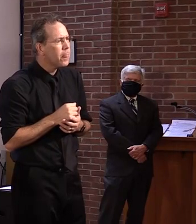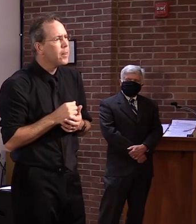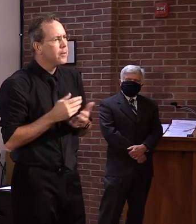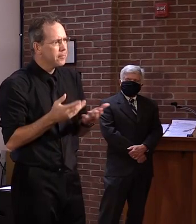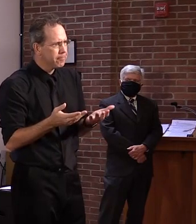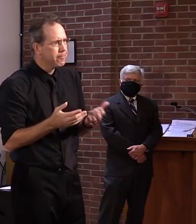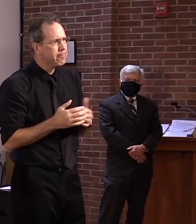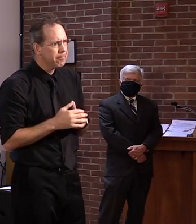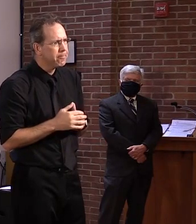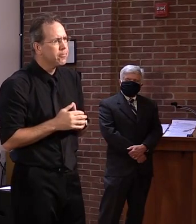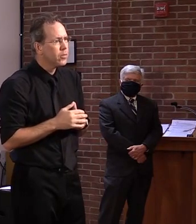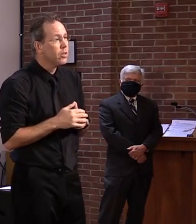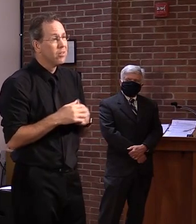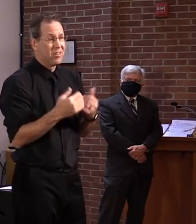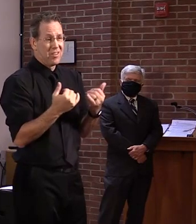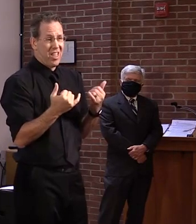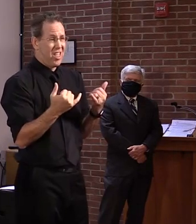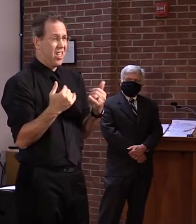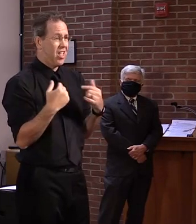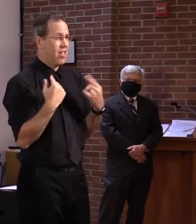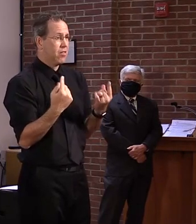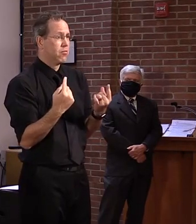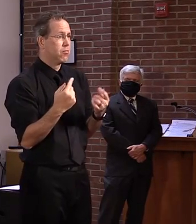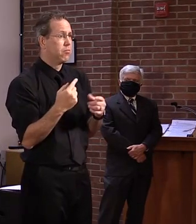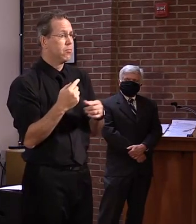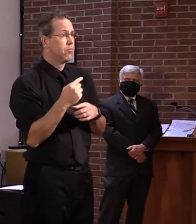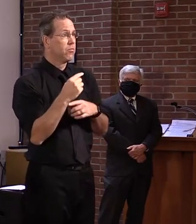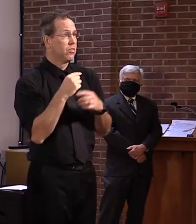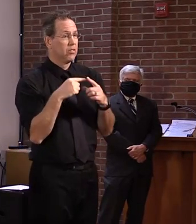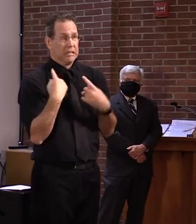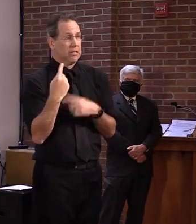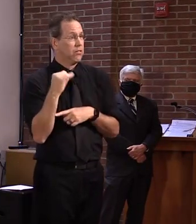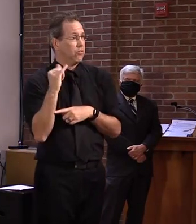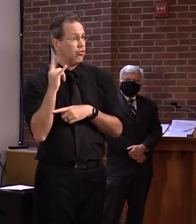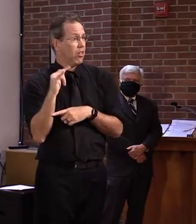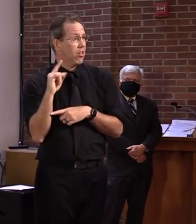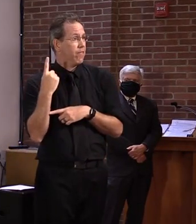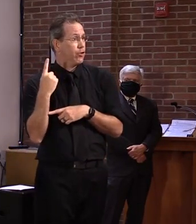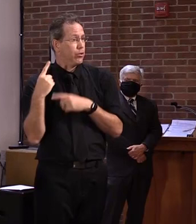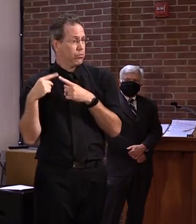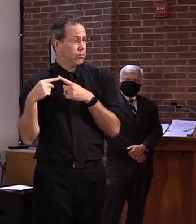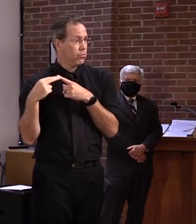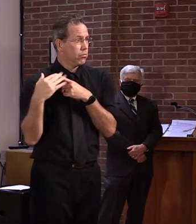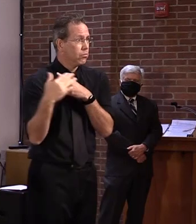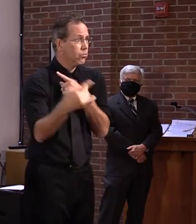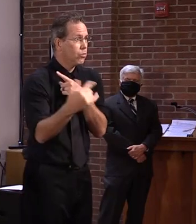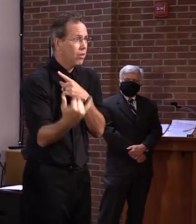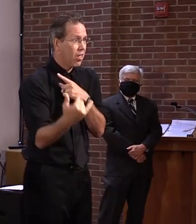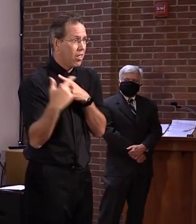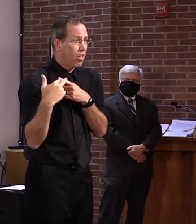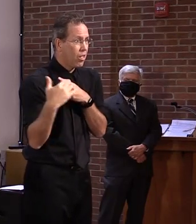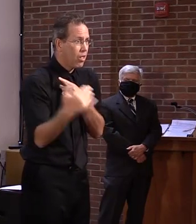between July and August, we have received approximately 14,000